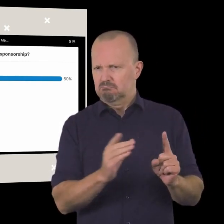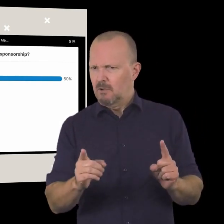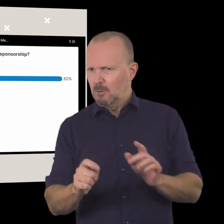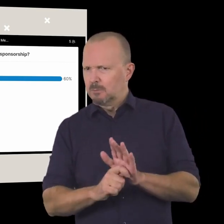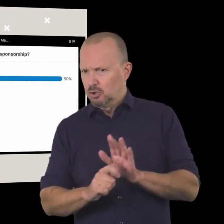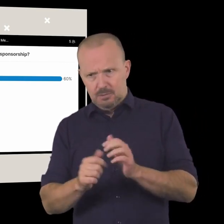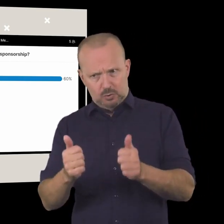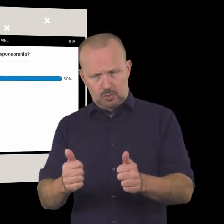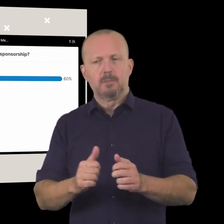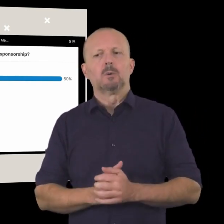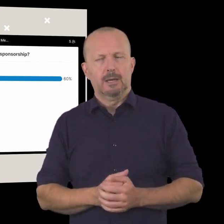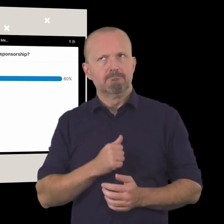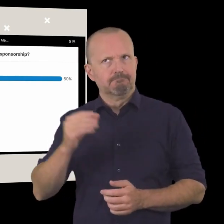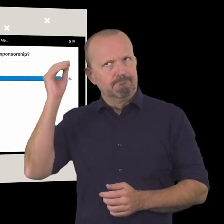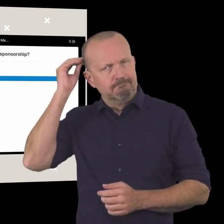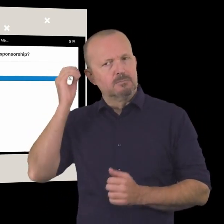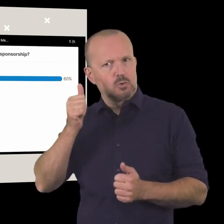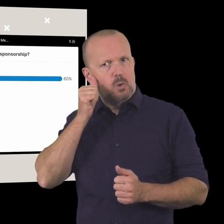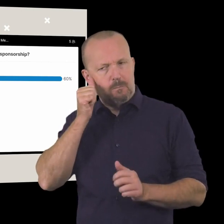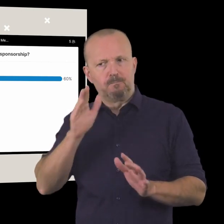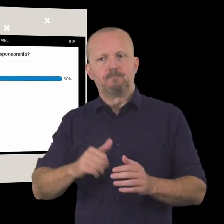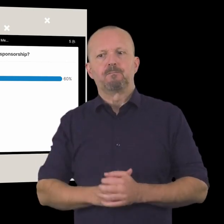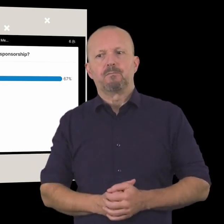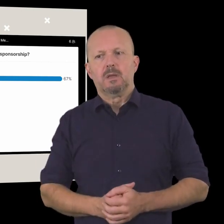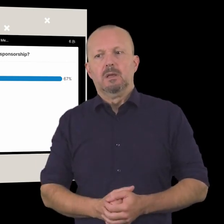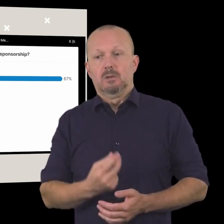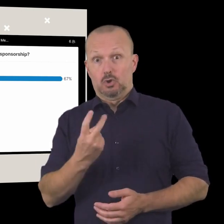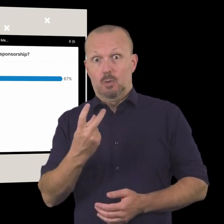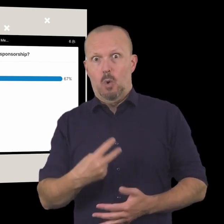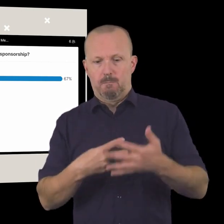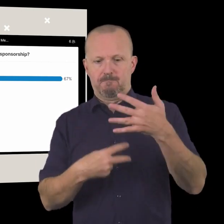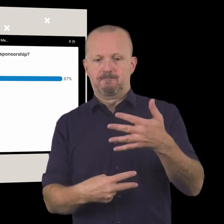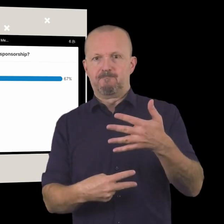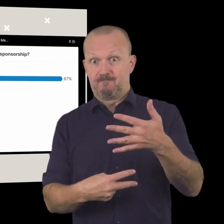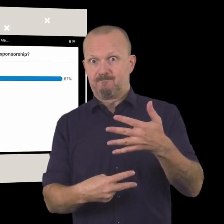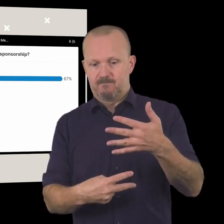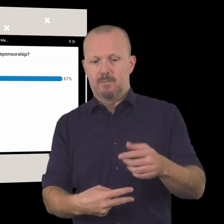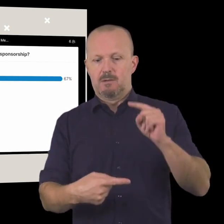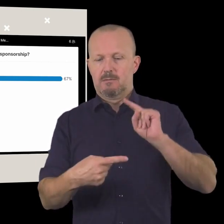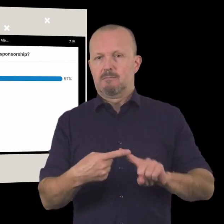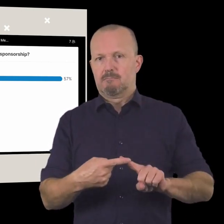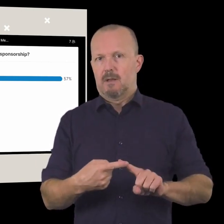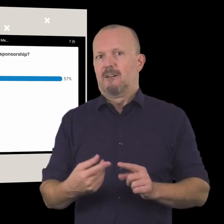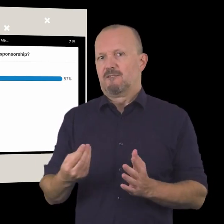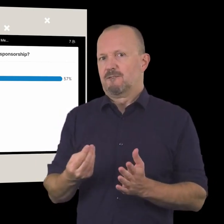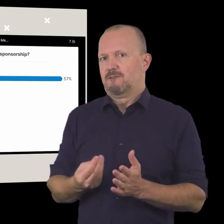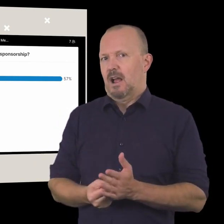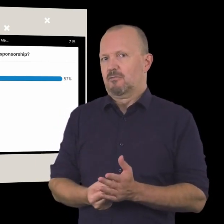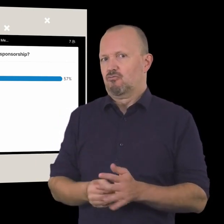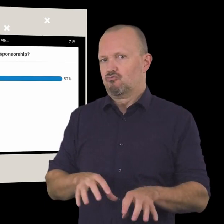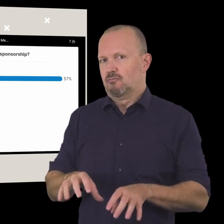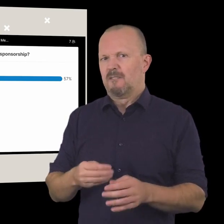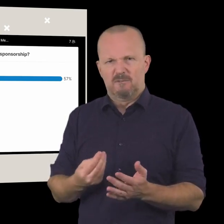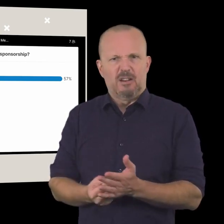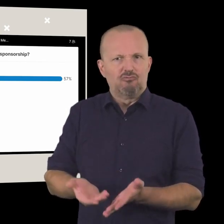coming from sponsorship awesome okay two more questions you'll notice a pattern uh right i'd love to